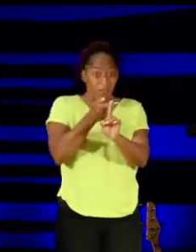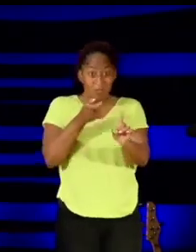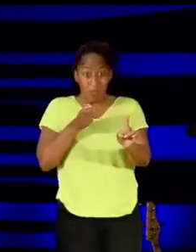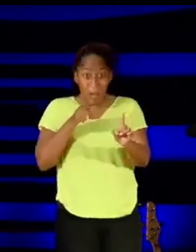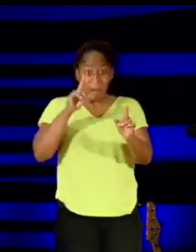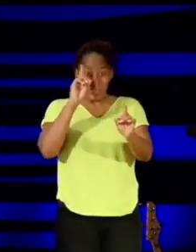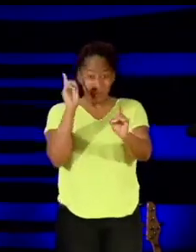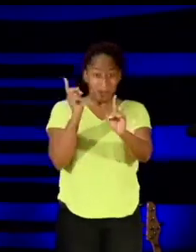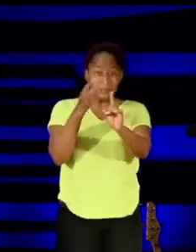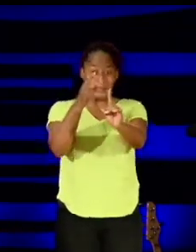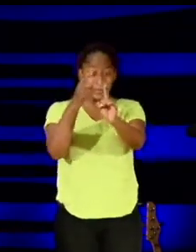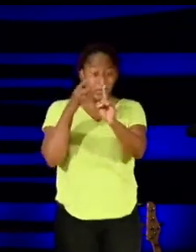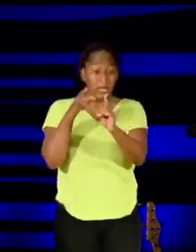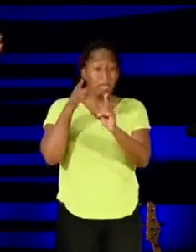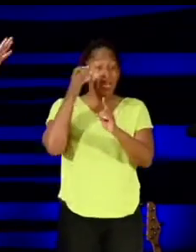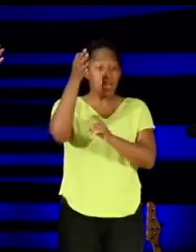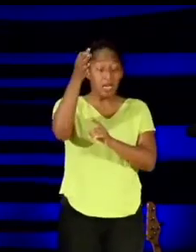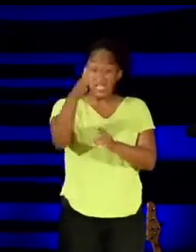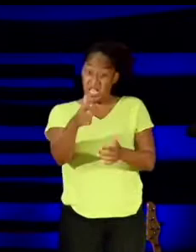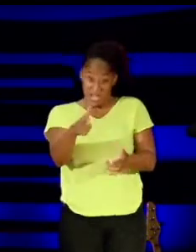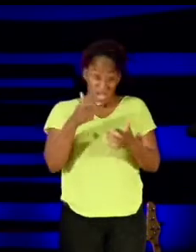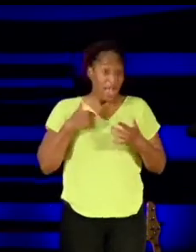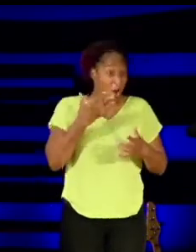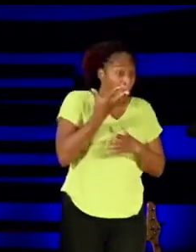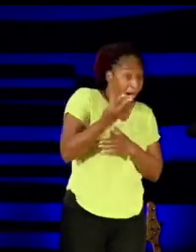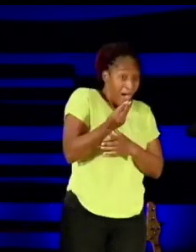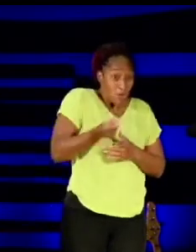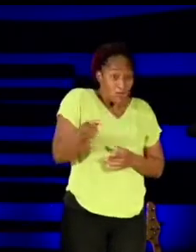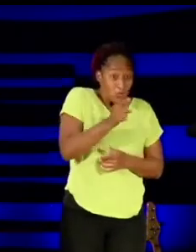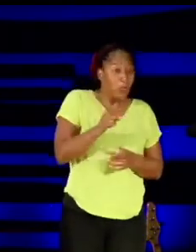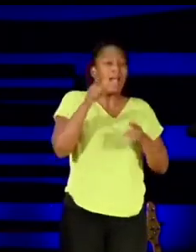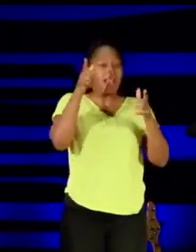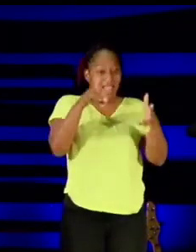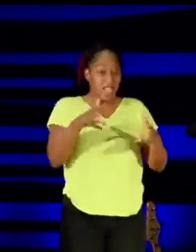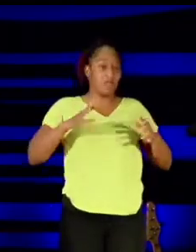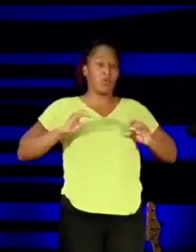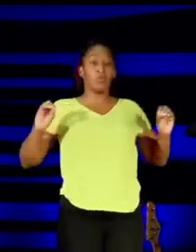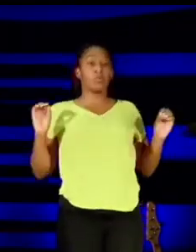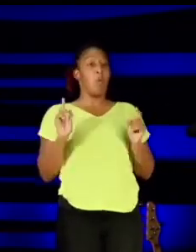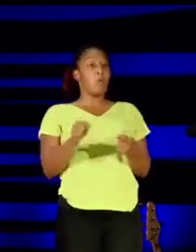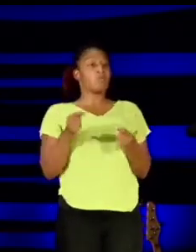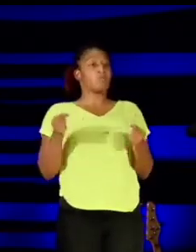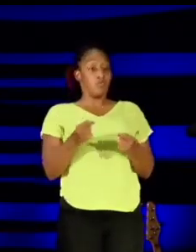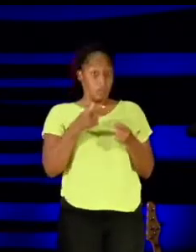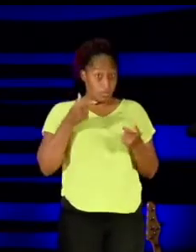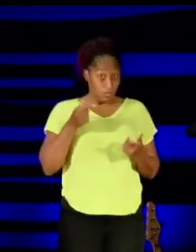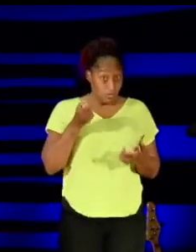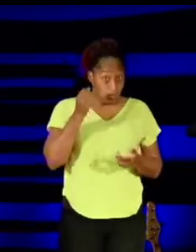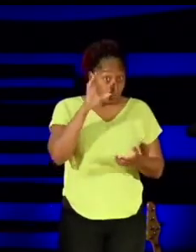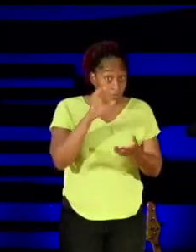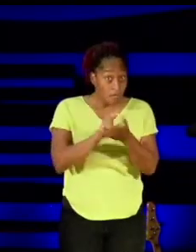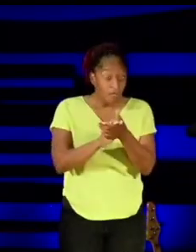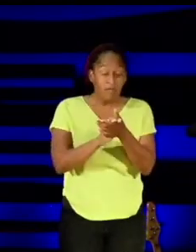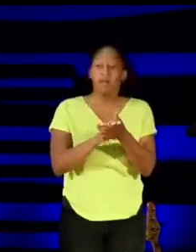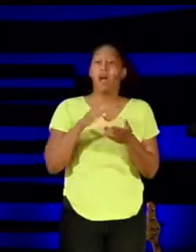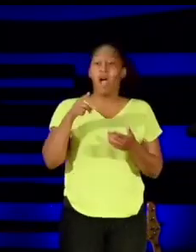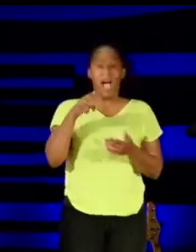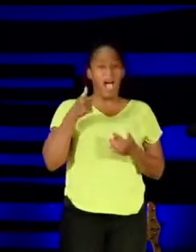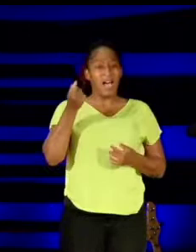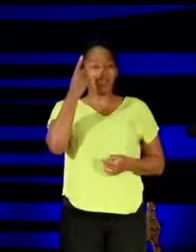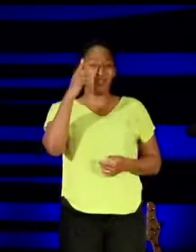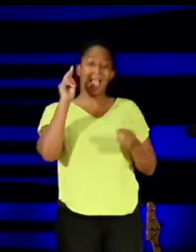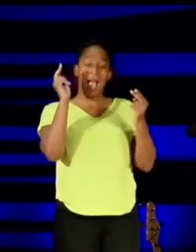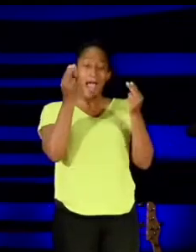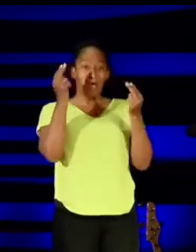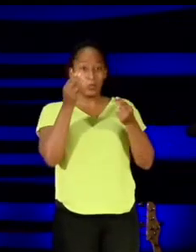of you and leave you with no injuries. Do I have any believers in the house? I know Halloween is tomorrow, but this ain't about no